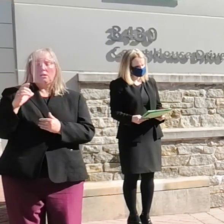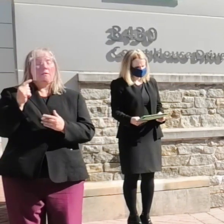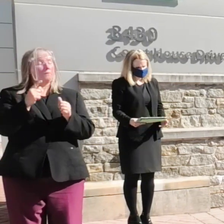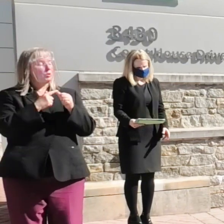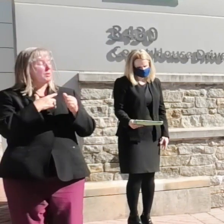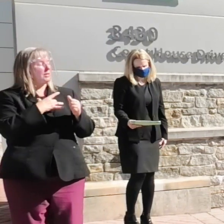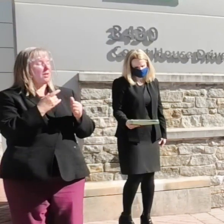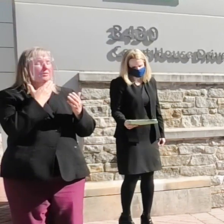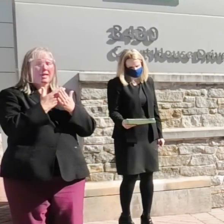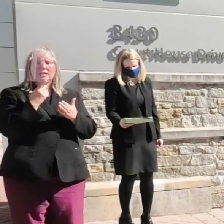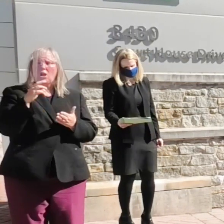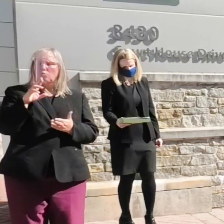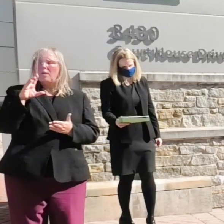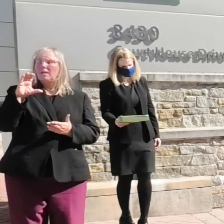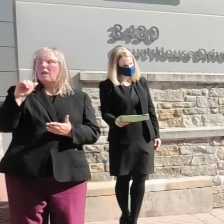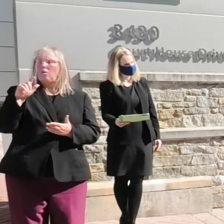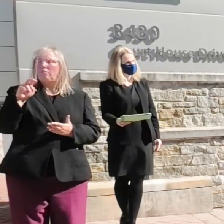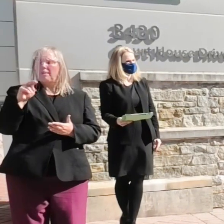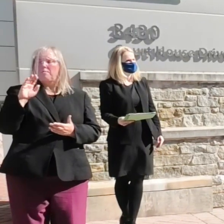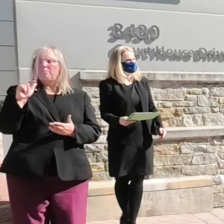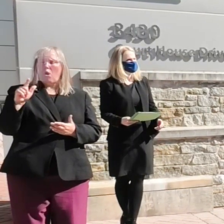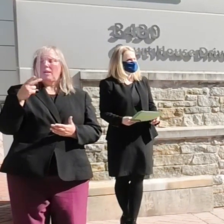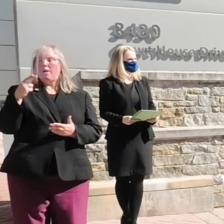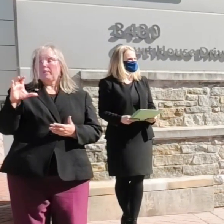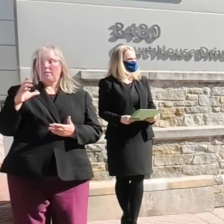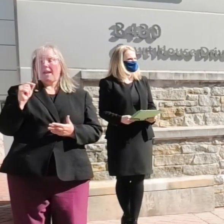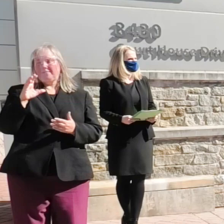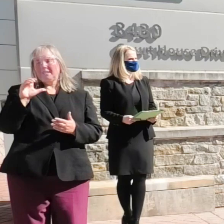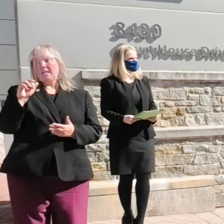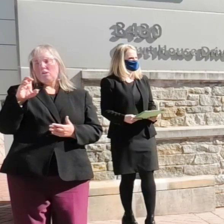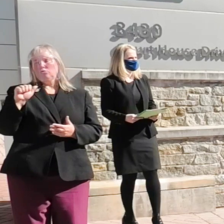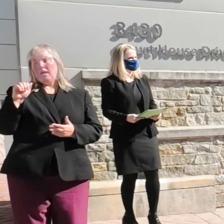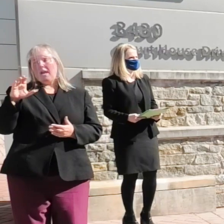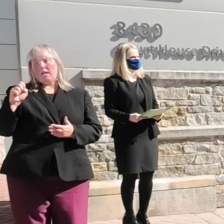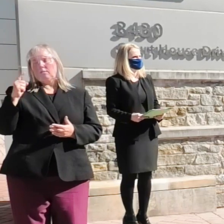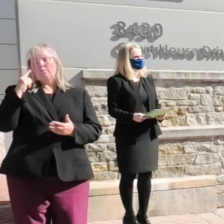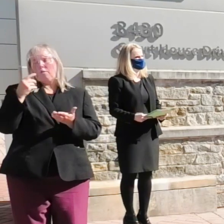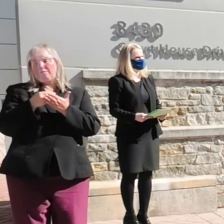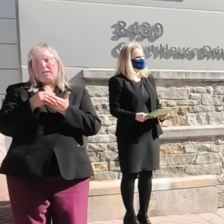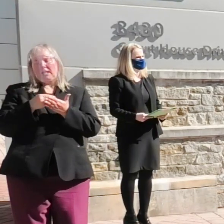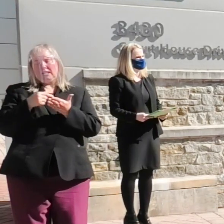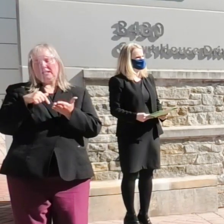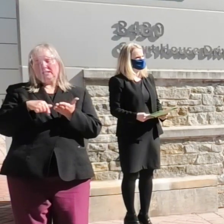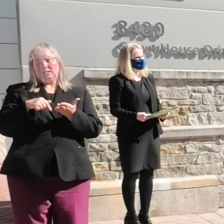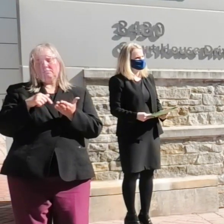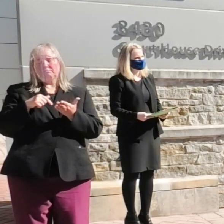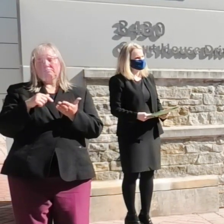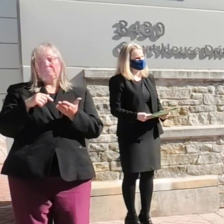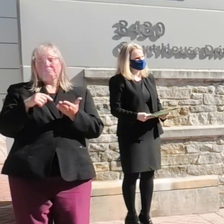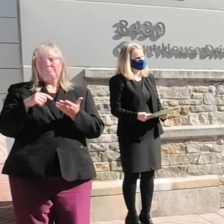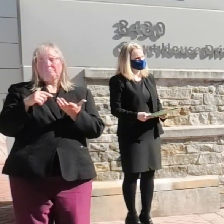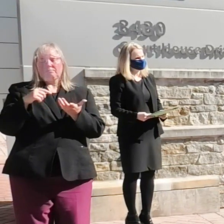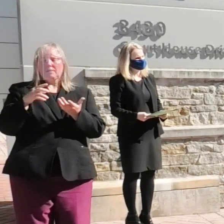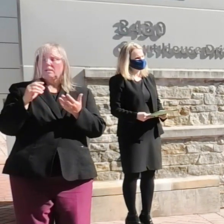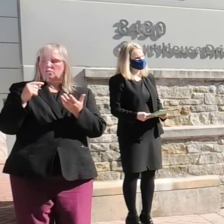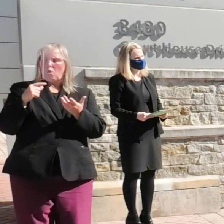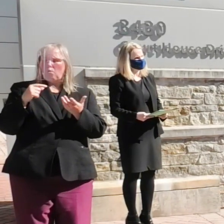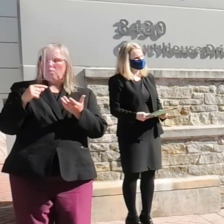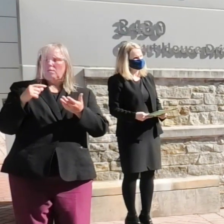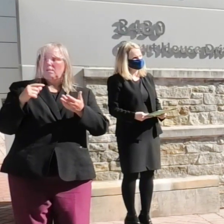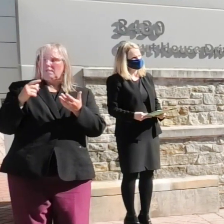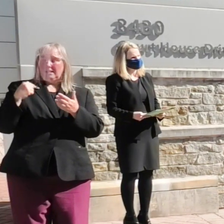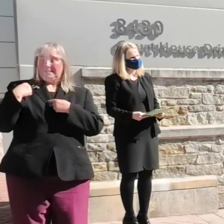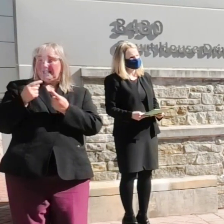Calvin Ball, Howard County, and the CARES Act for this funding. We truly appreciate it. So far, since the pandemic, we have